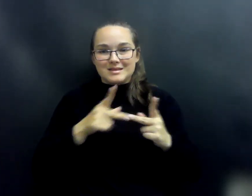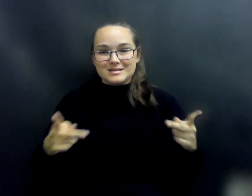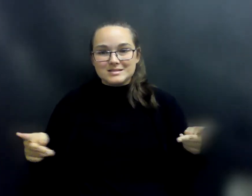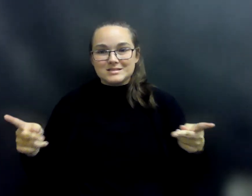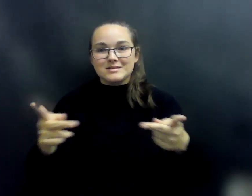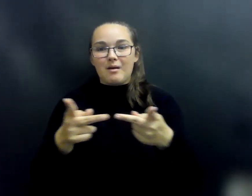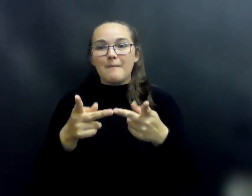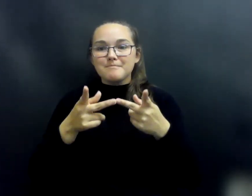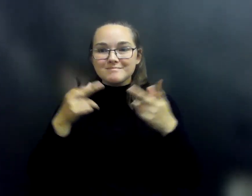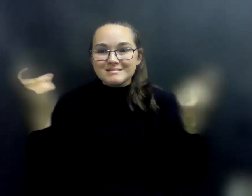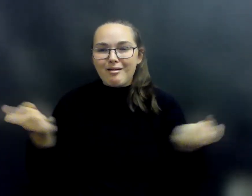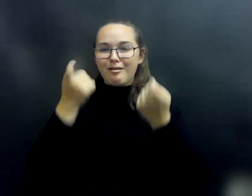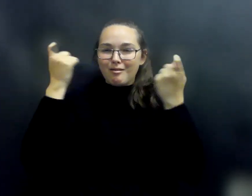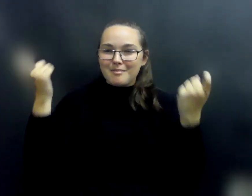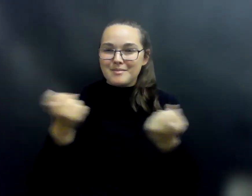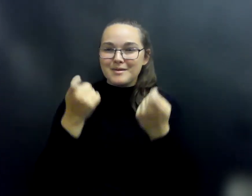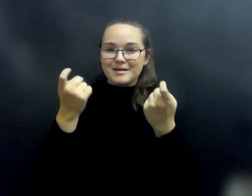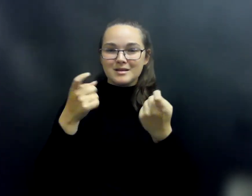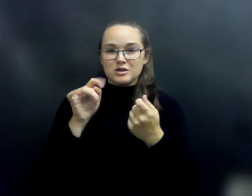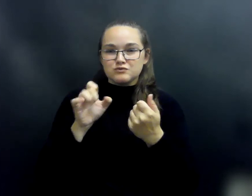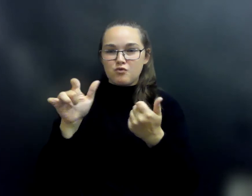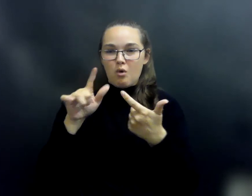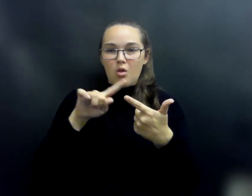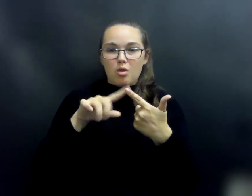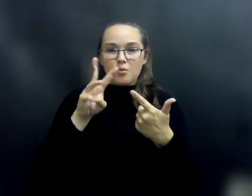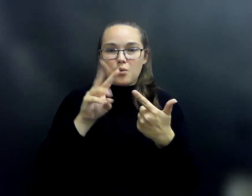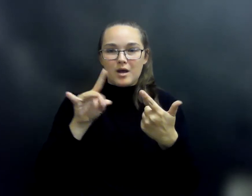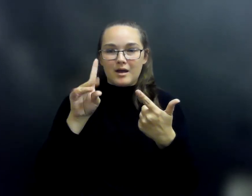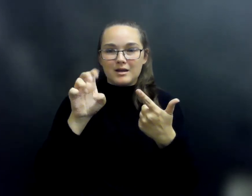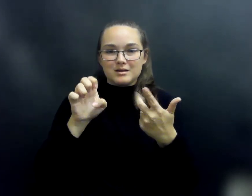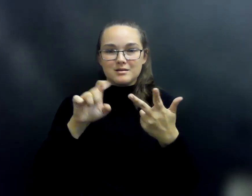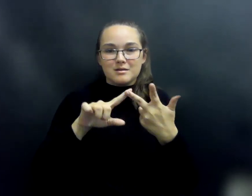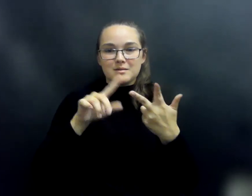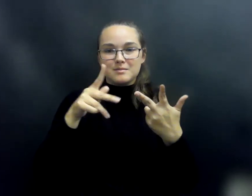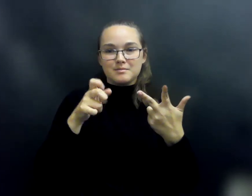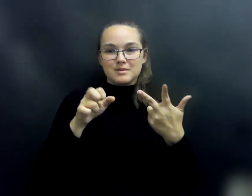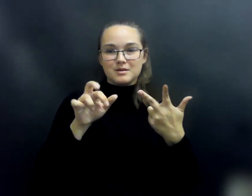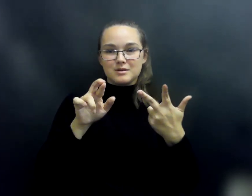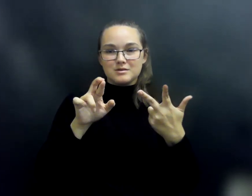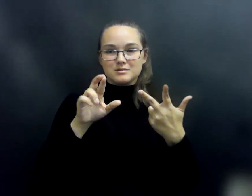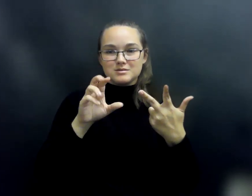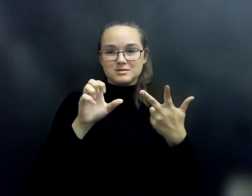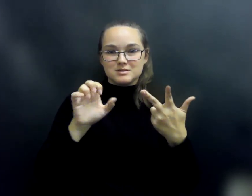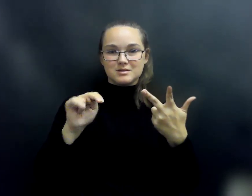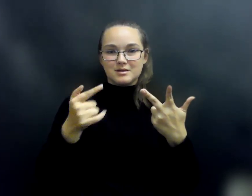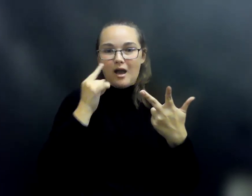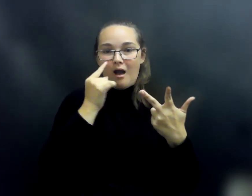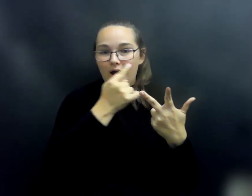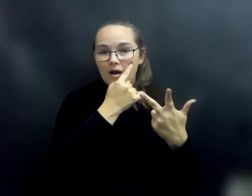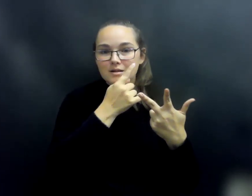with the newlyweds, tall, wide, and piercing eyes grew restless. Not long after the royal wedding,